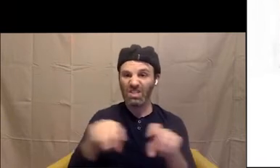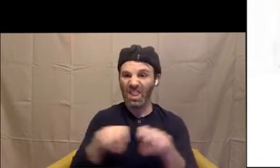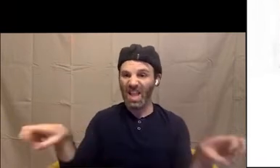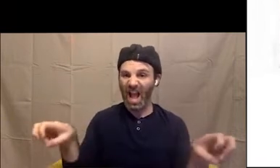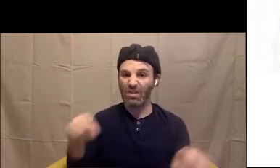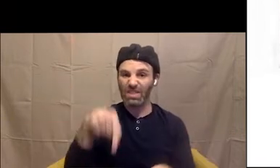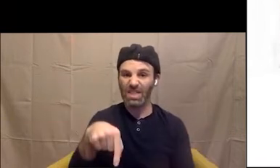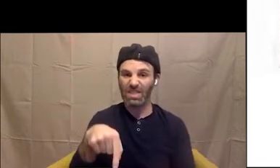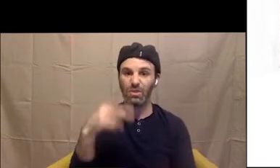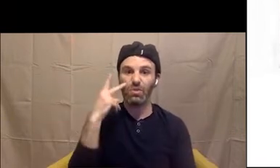Mimi thinks to herself, periods.